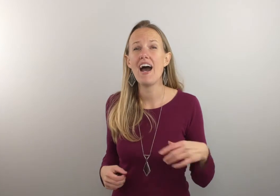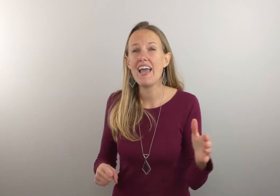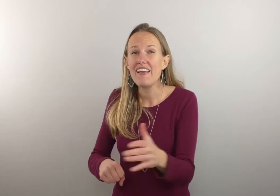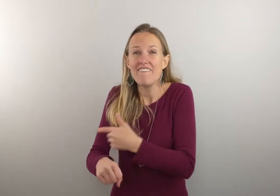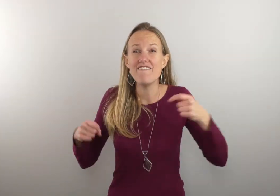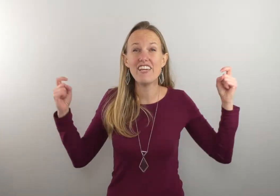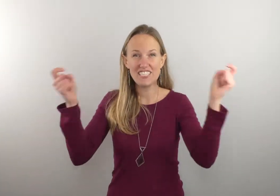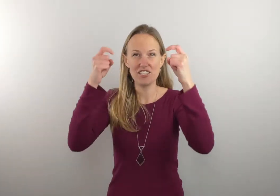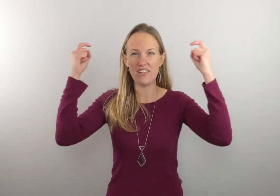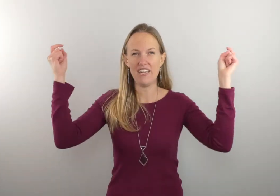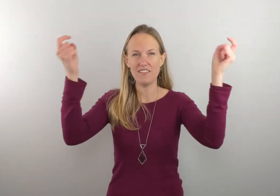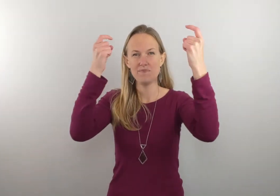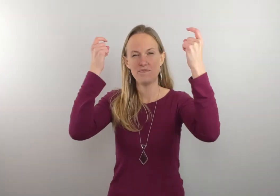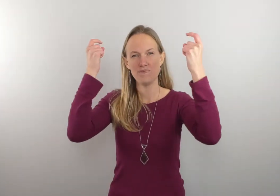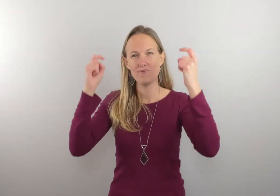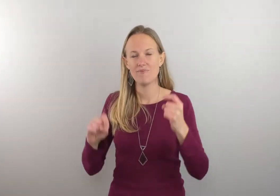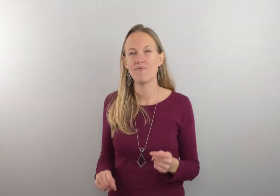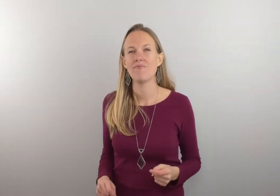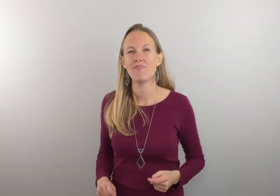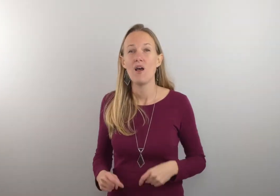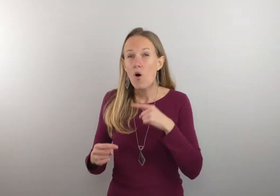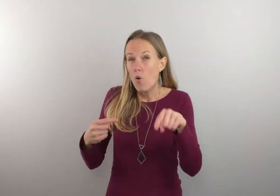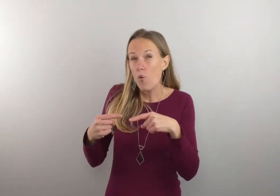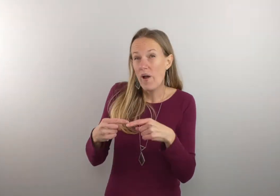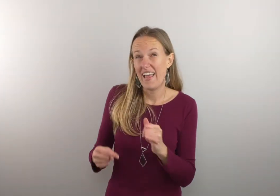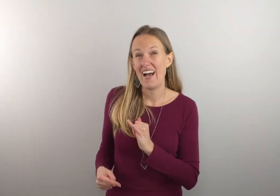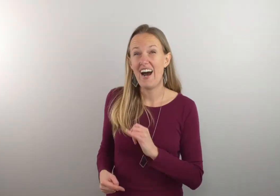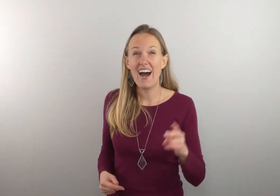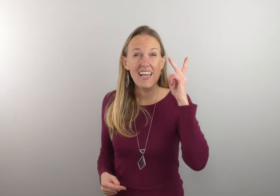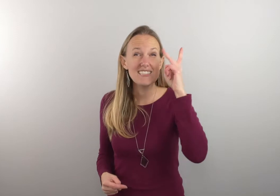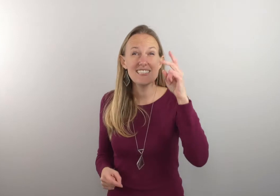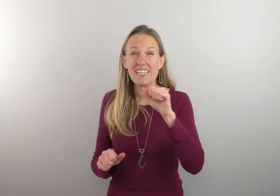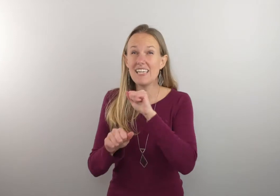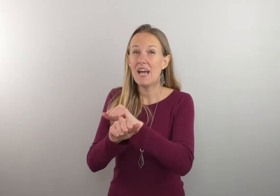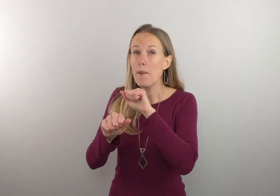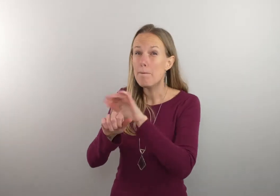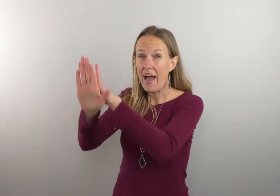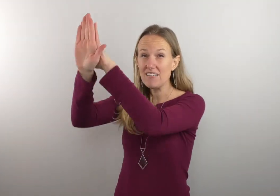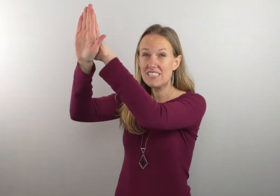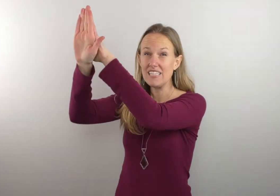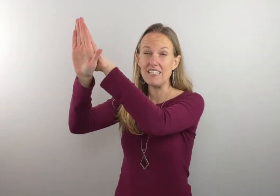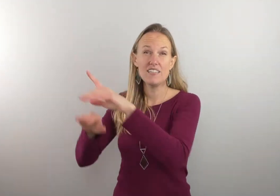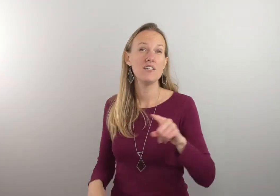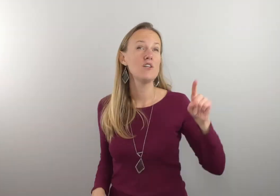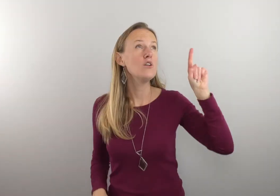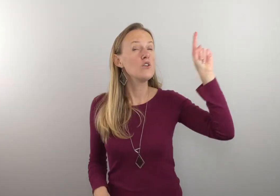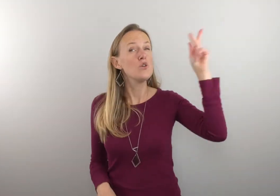victory when I see mountain mountain you